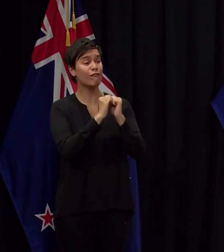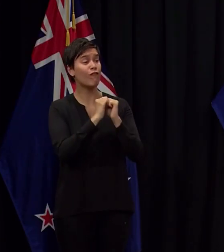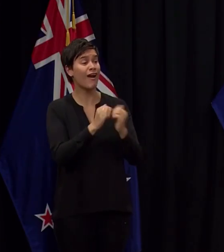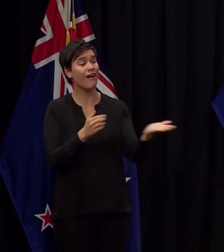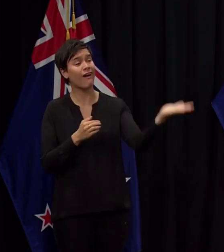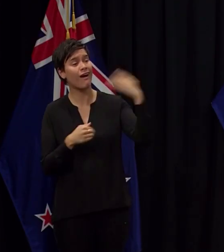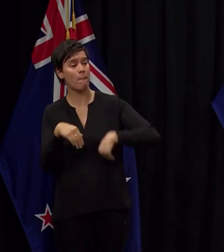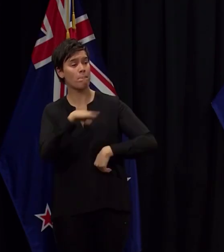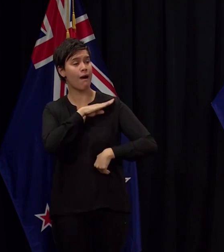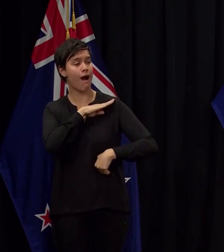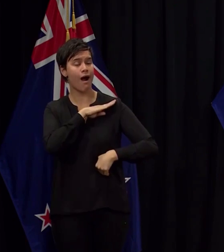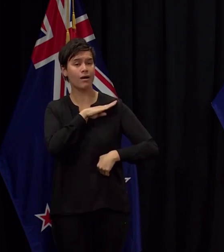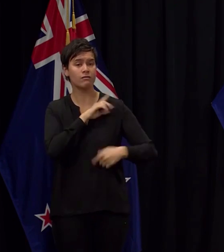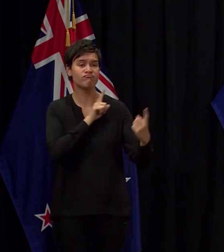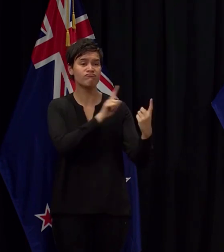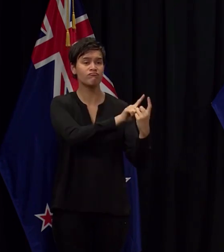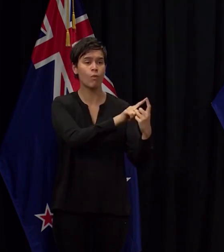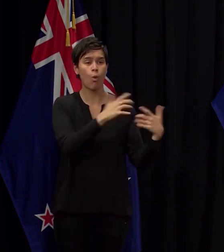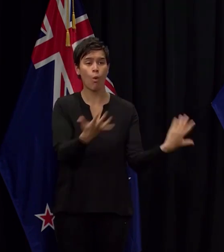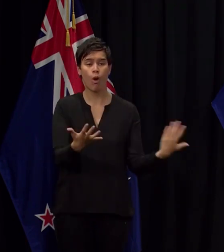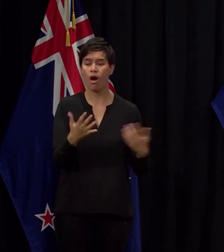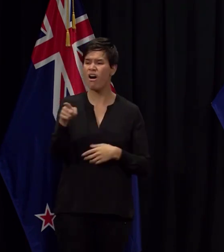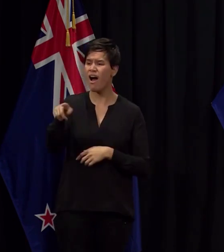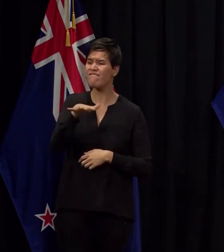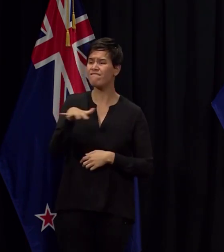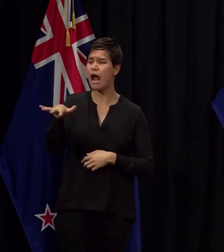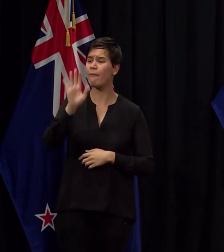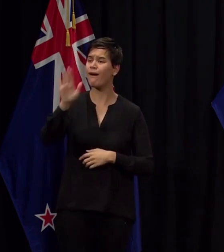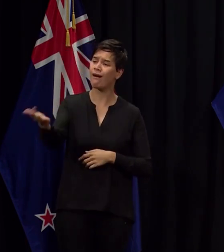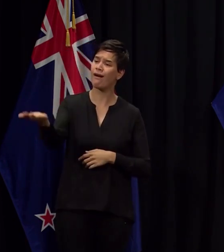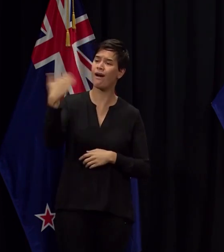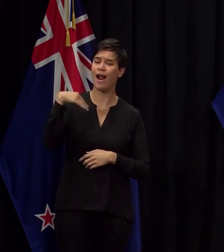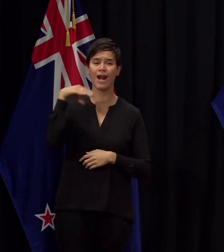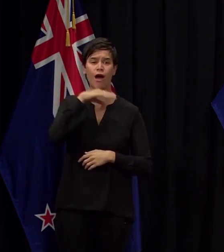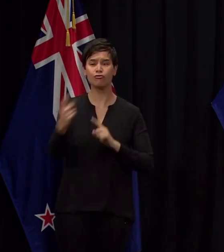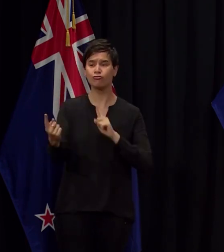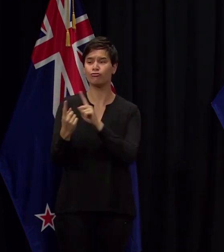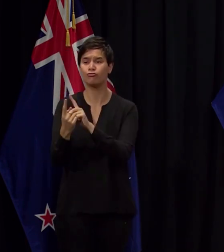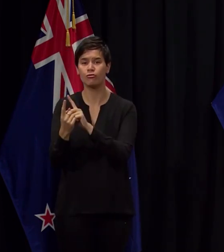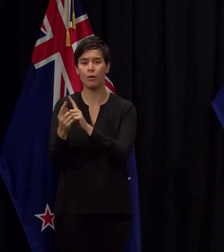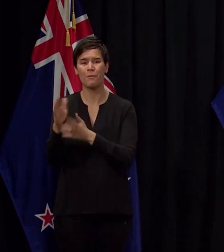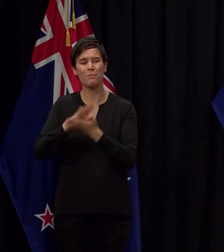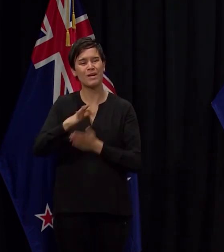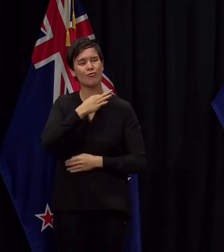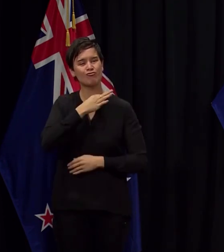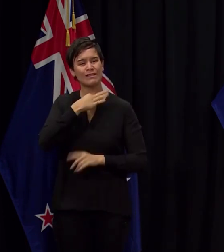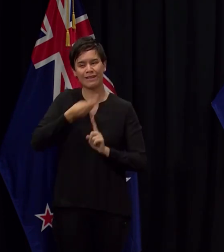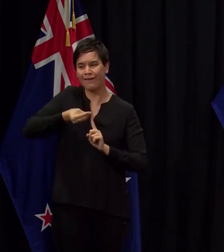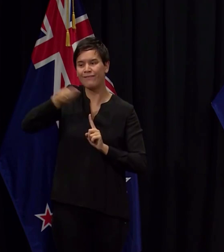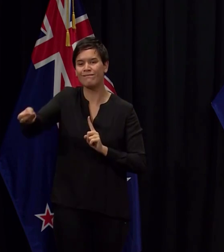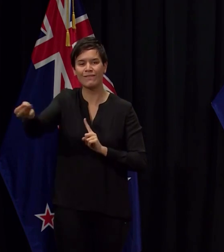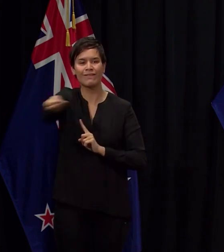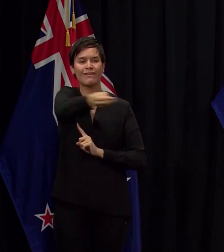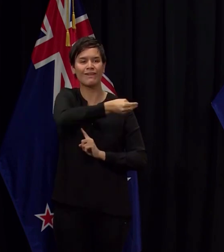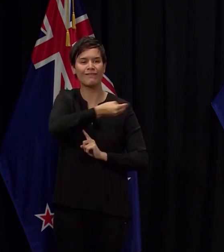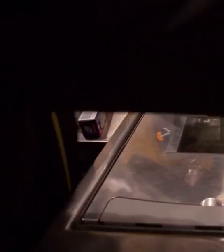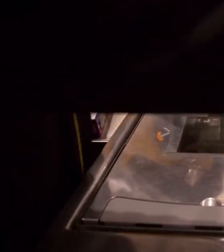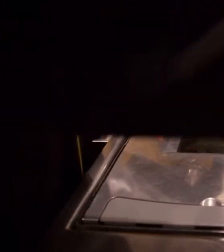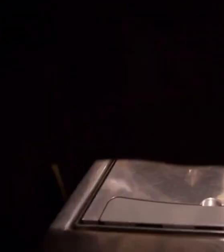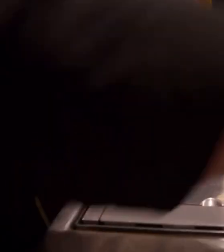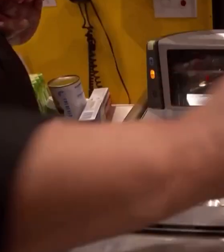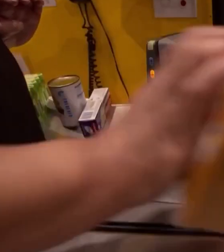member for lunch, you risk spreading COVID-19 and extending the nation's time in level four.